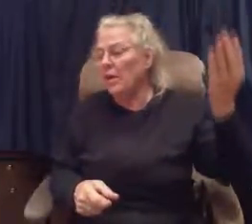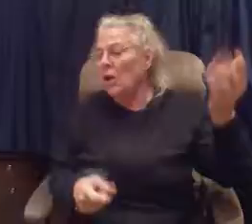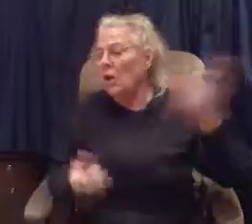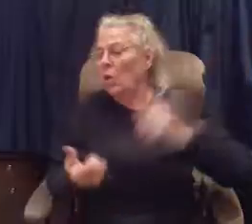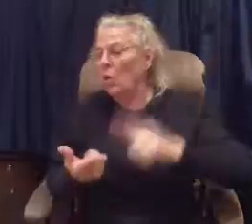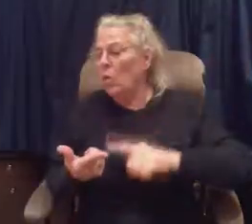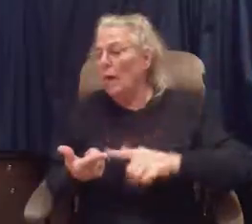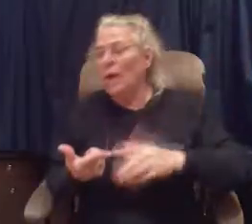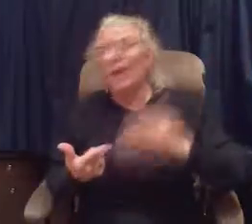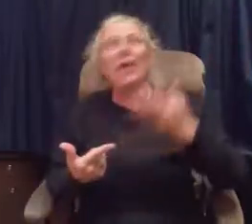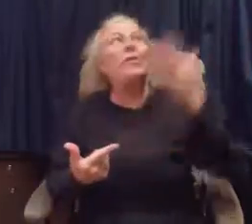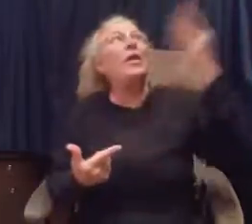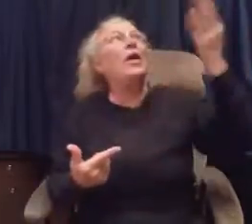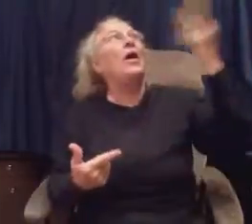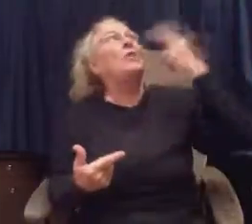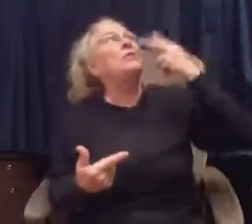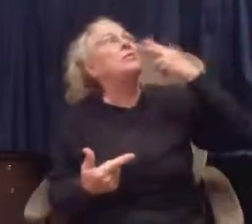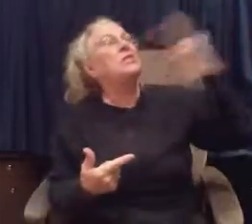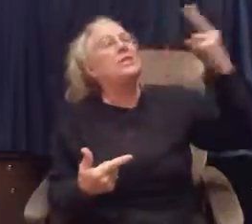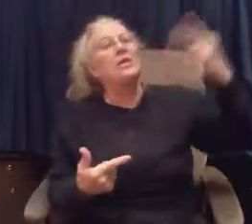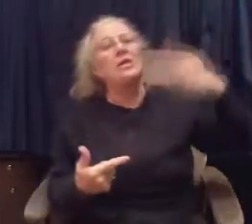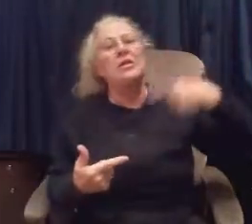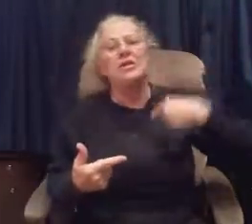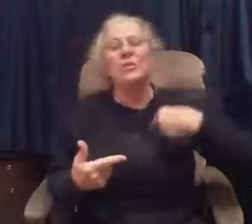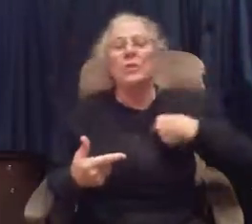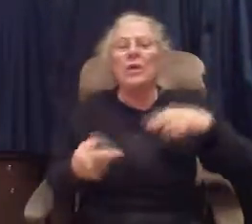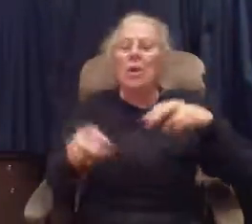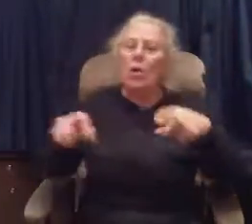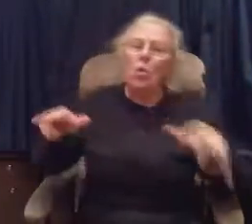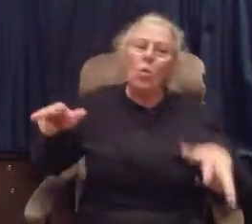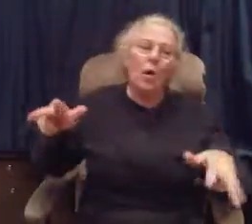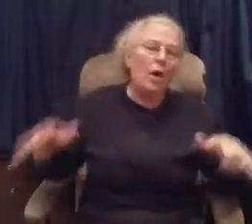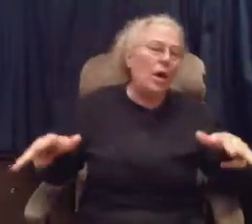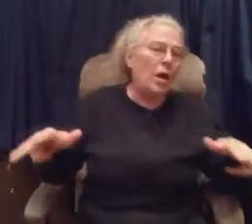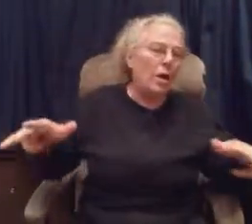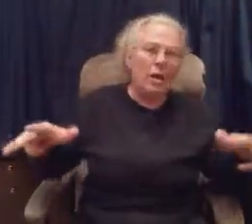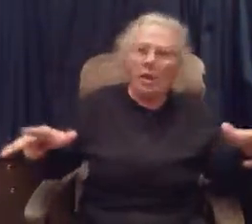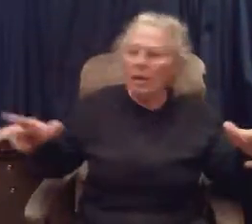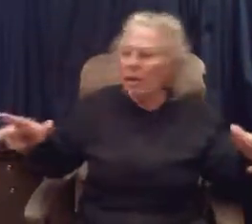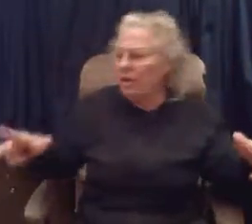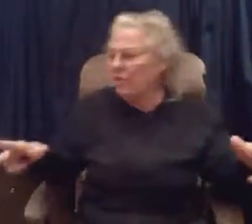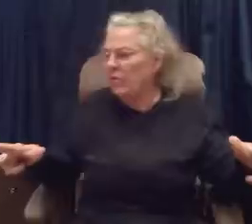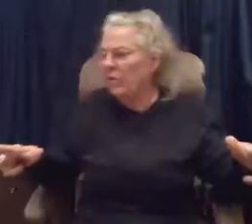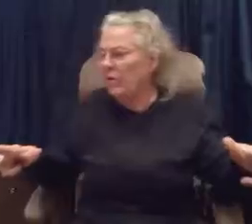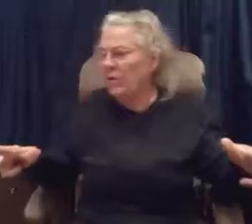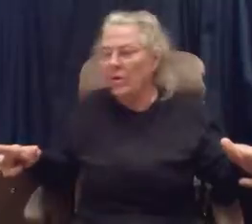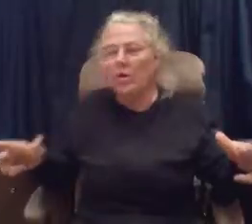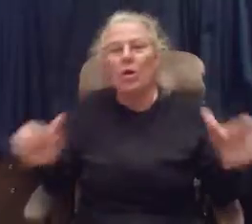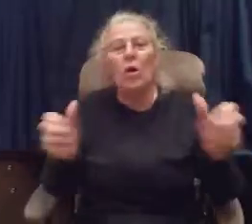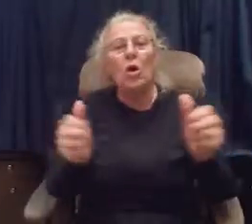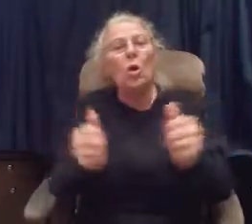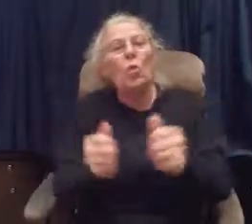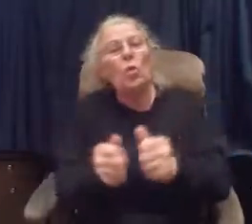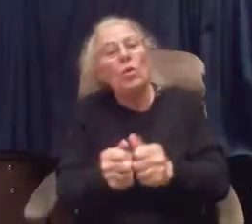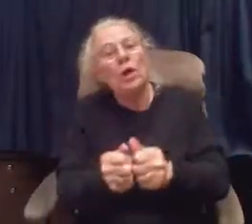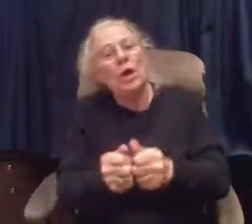when thou seest me waver with